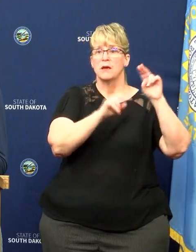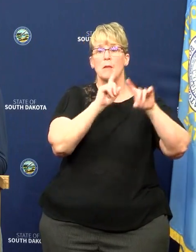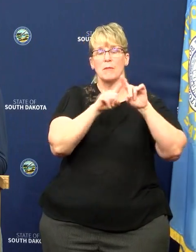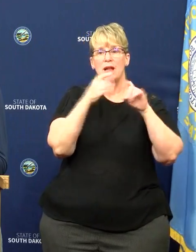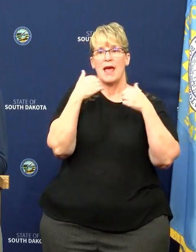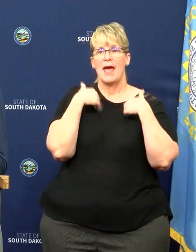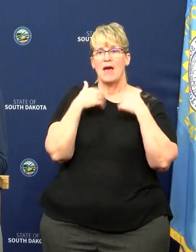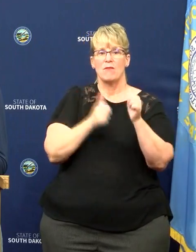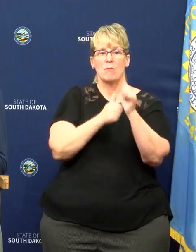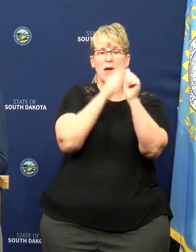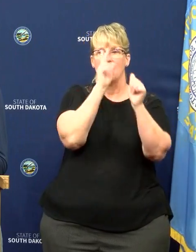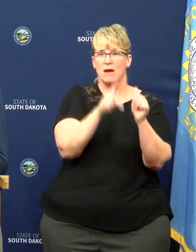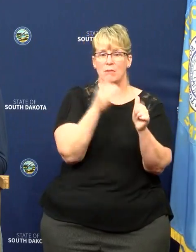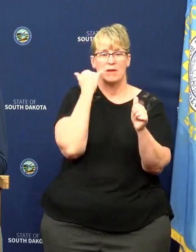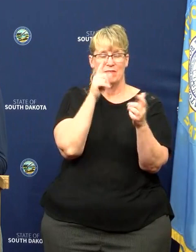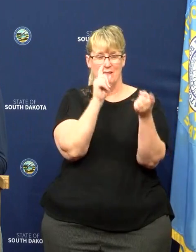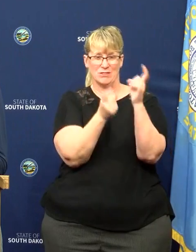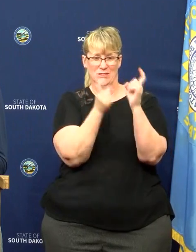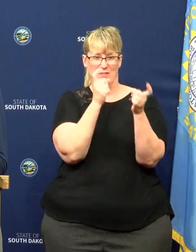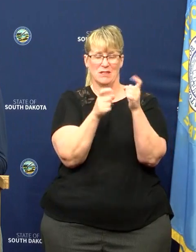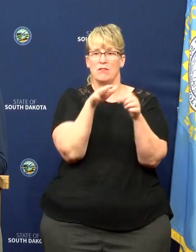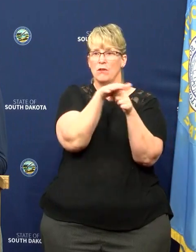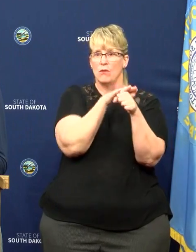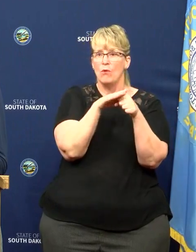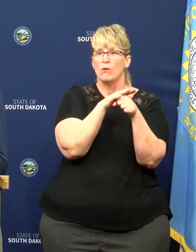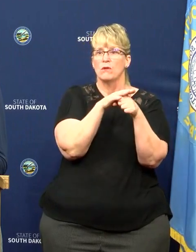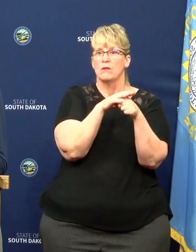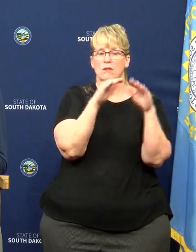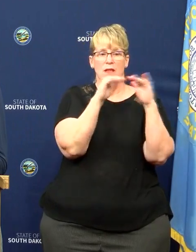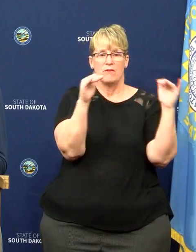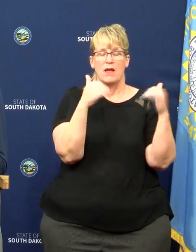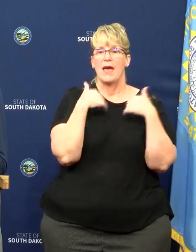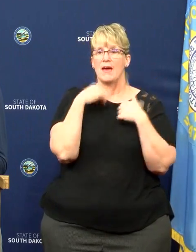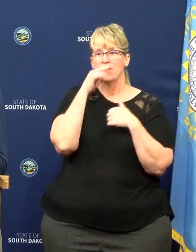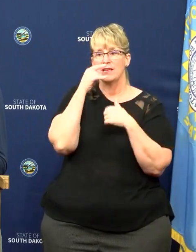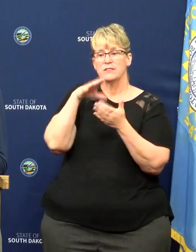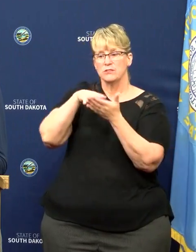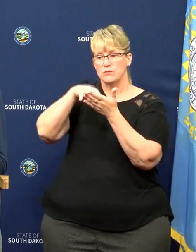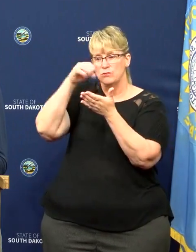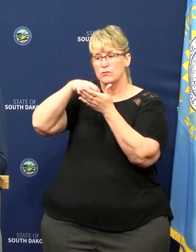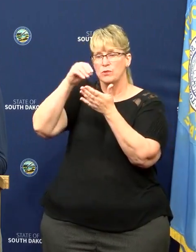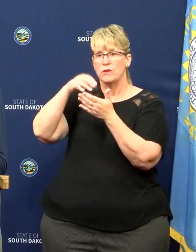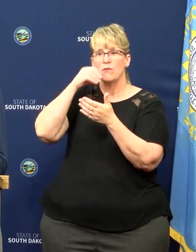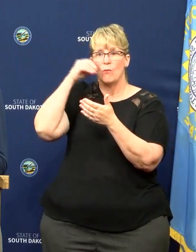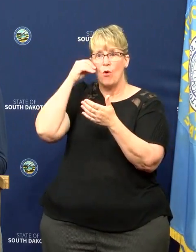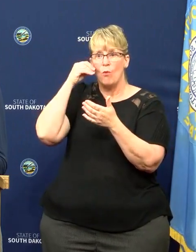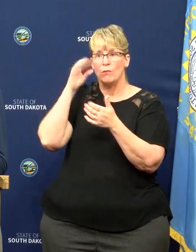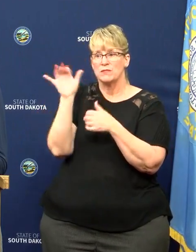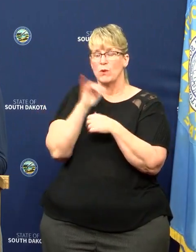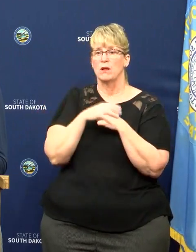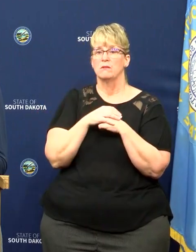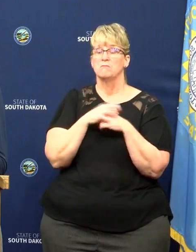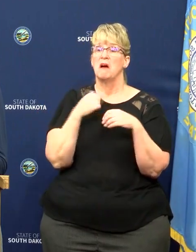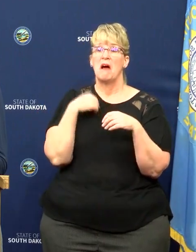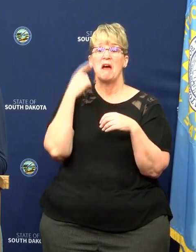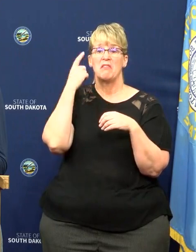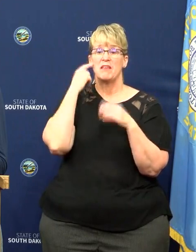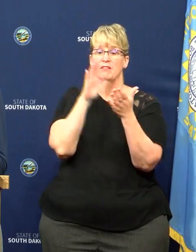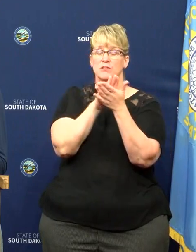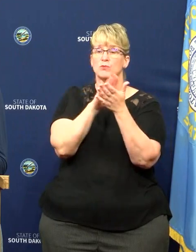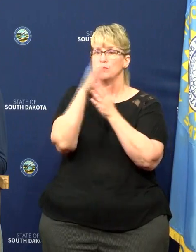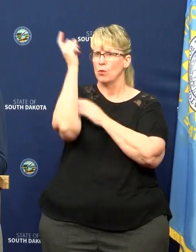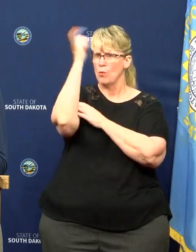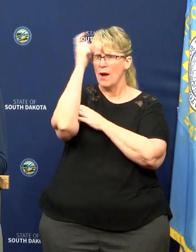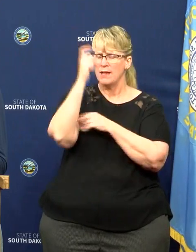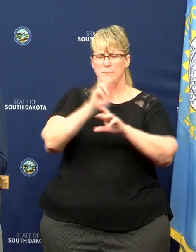they need to make an adjustment at the local level and have kids learn from home as well. So, I think they're being wise in preparing